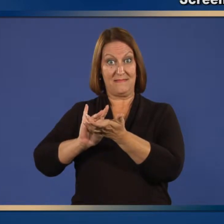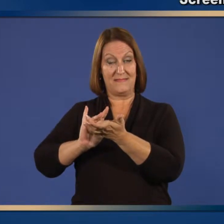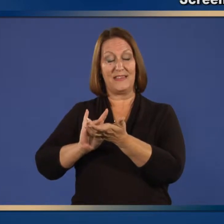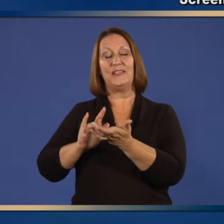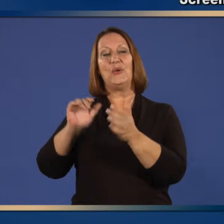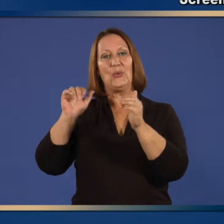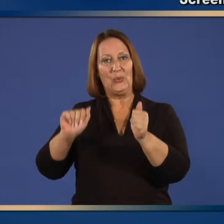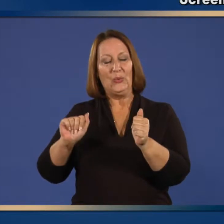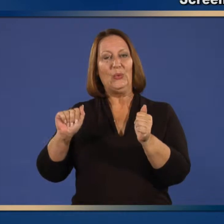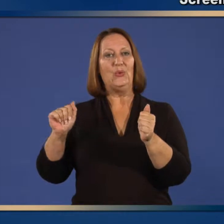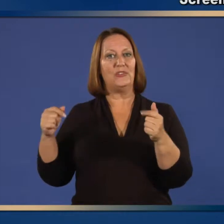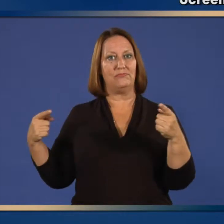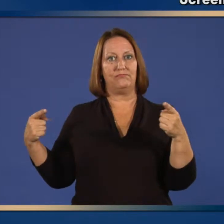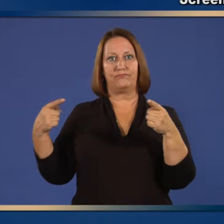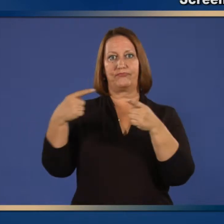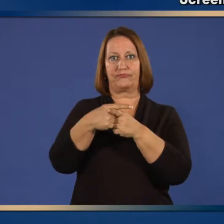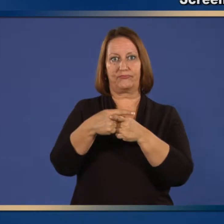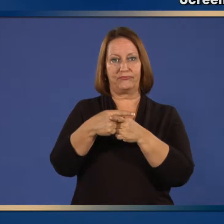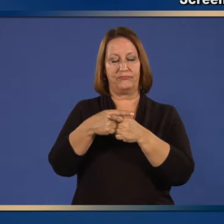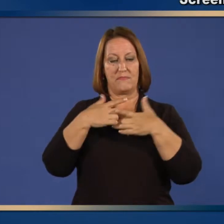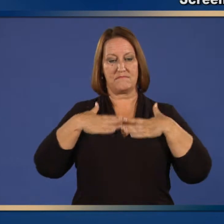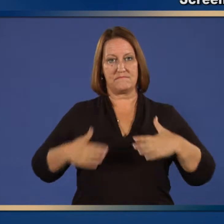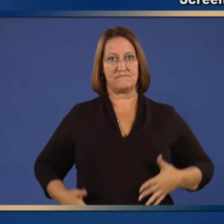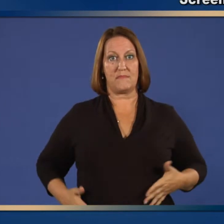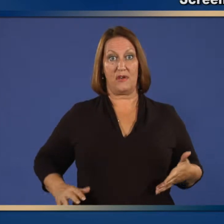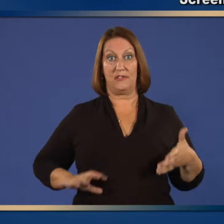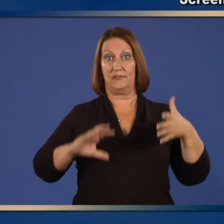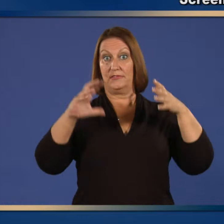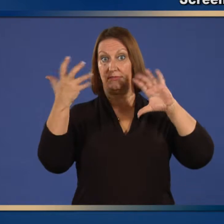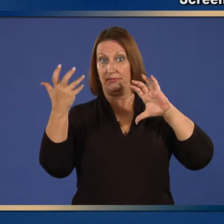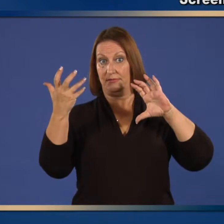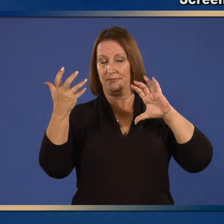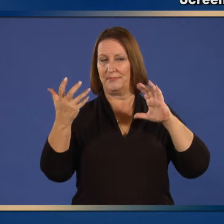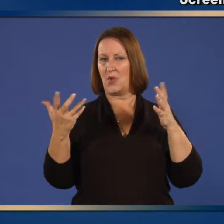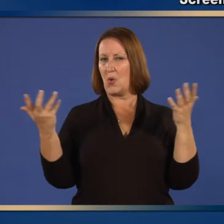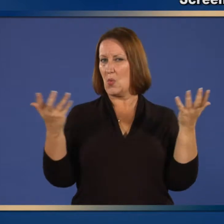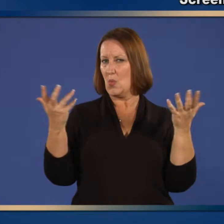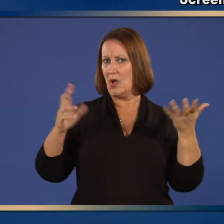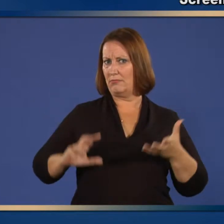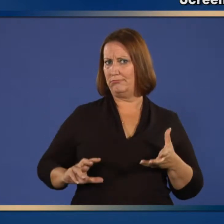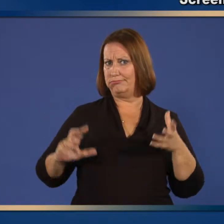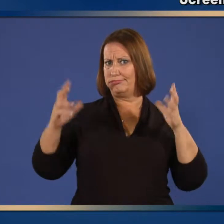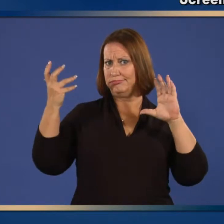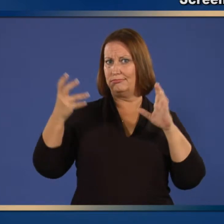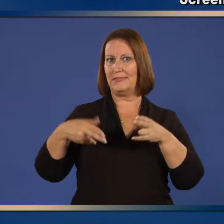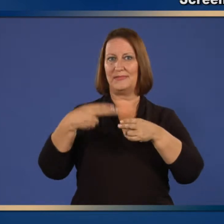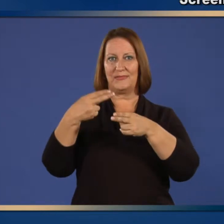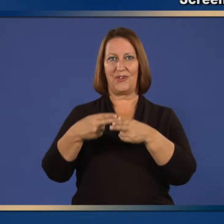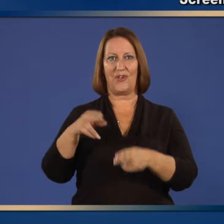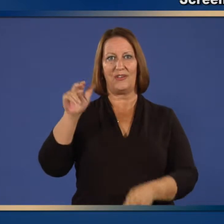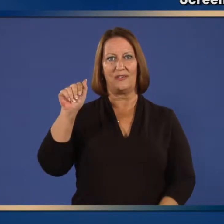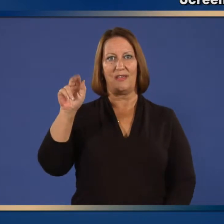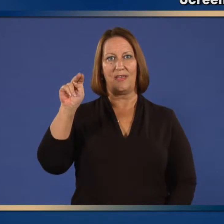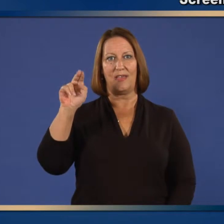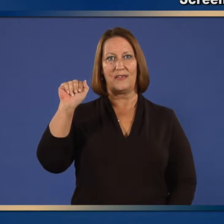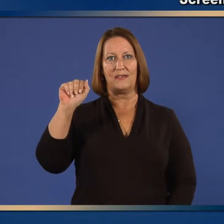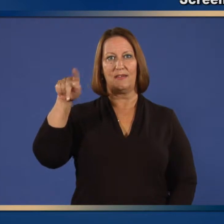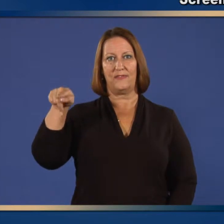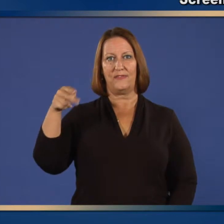vaccine, also known as LAIV or flu mist, 4.